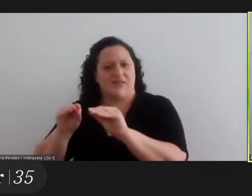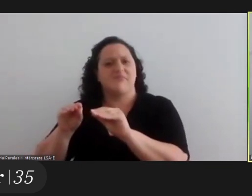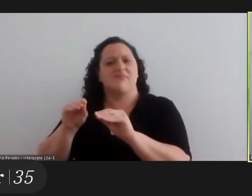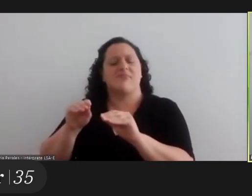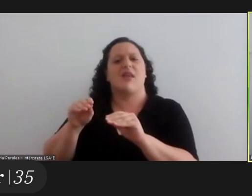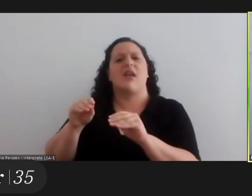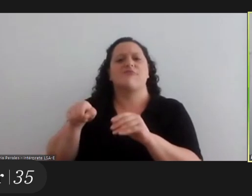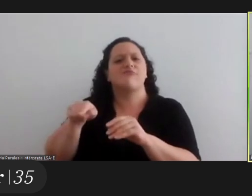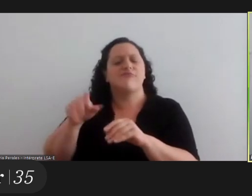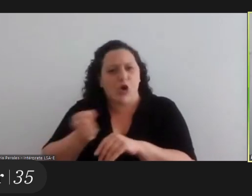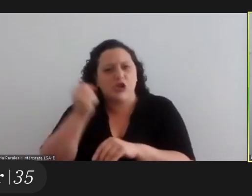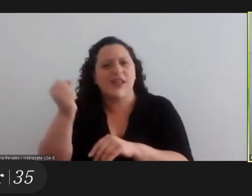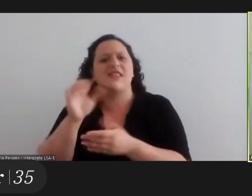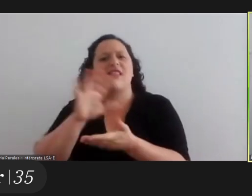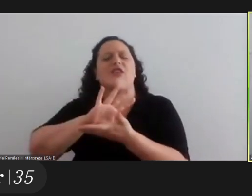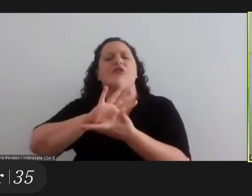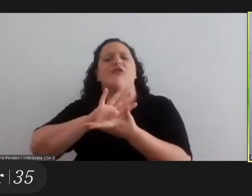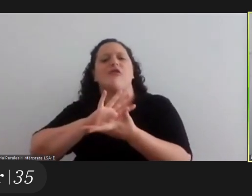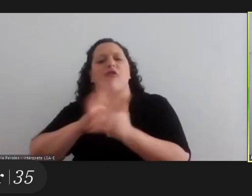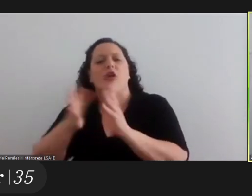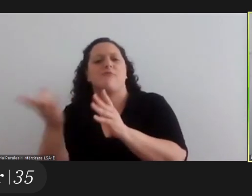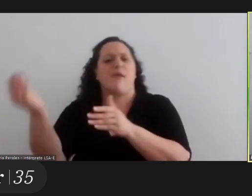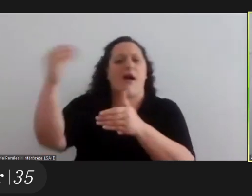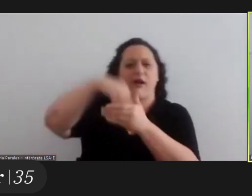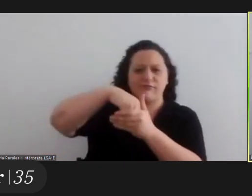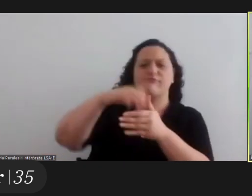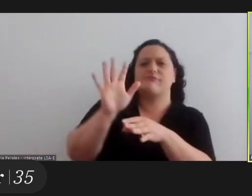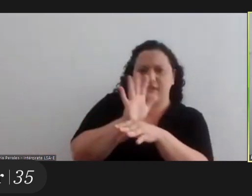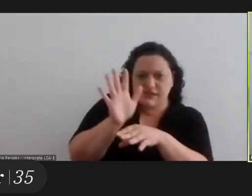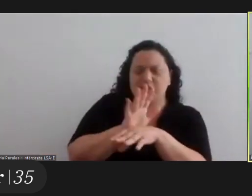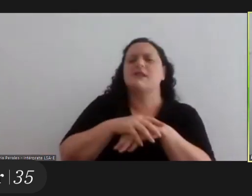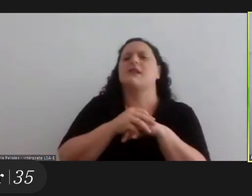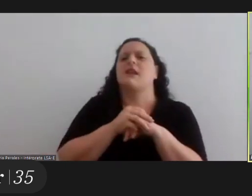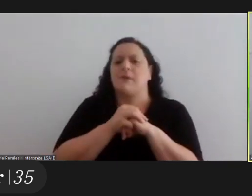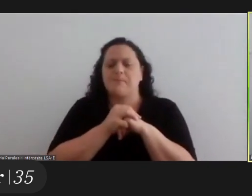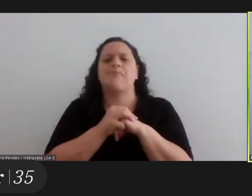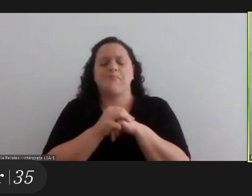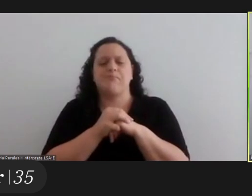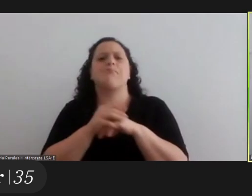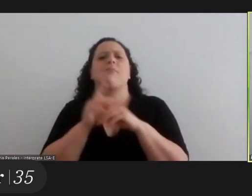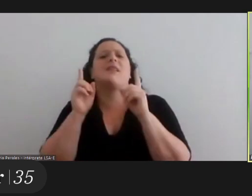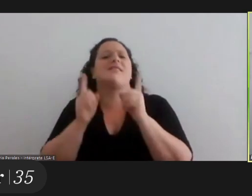says as transversal content it is worth